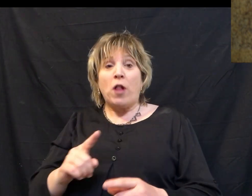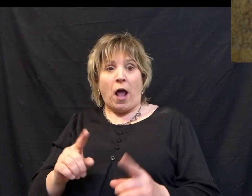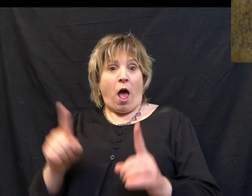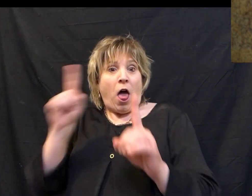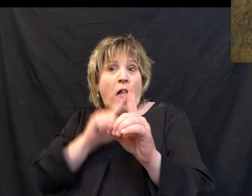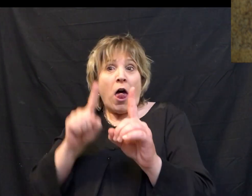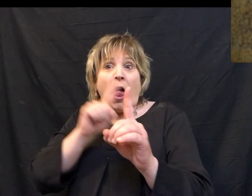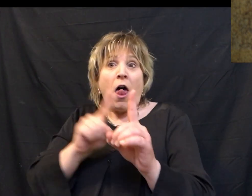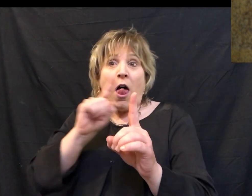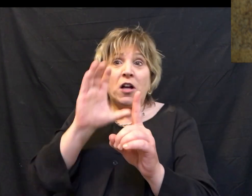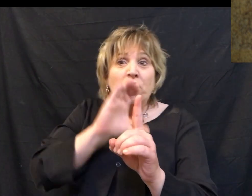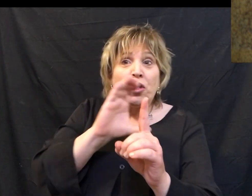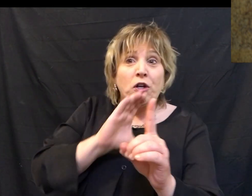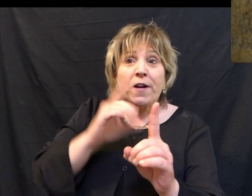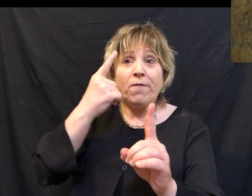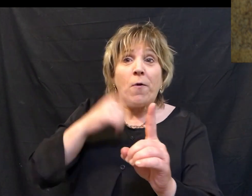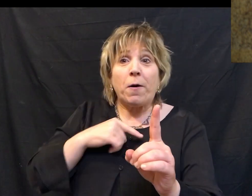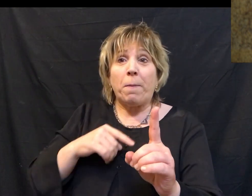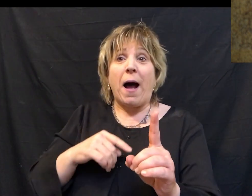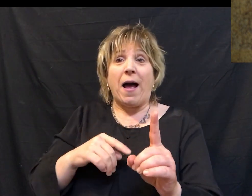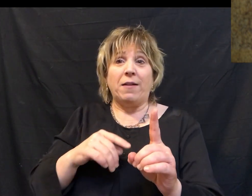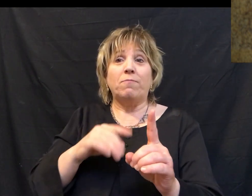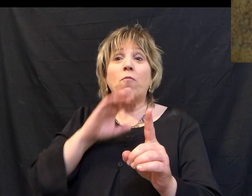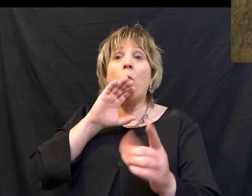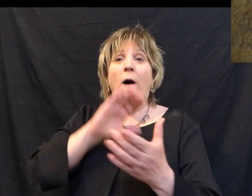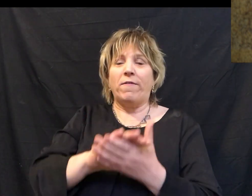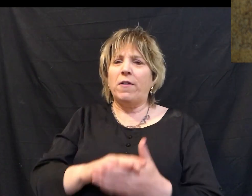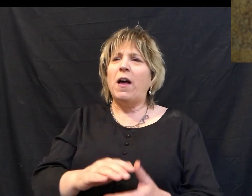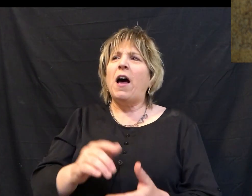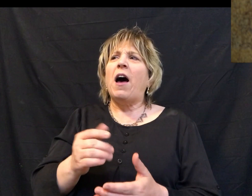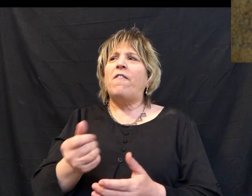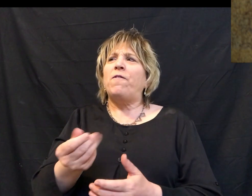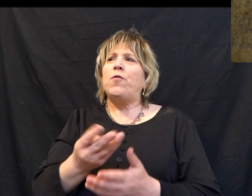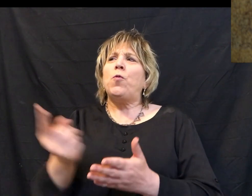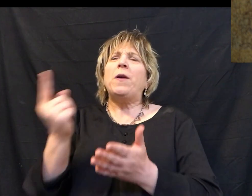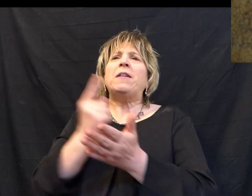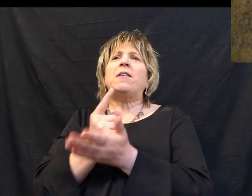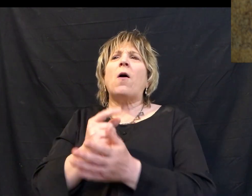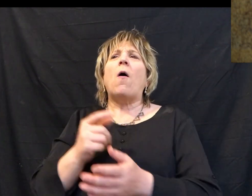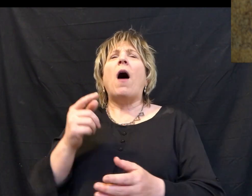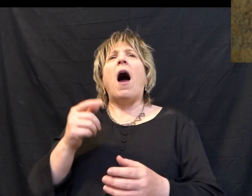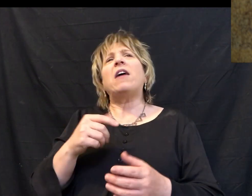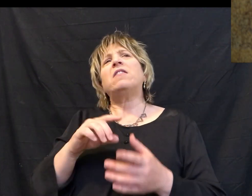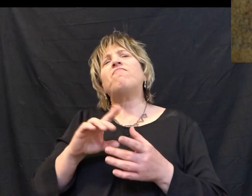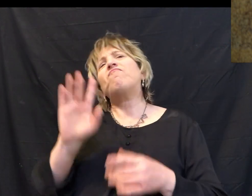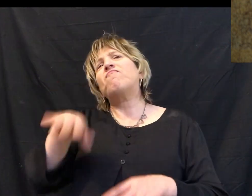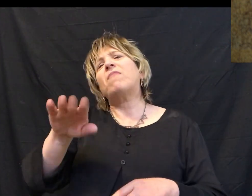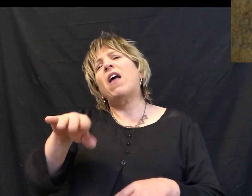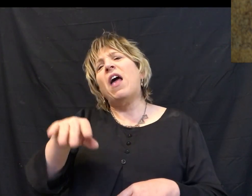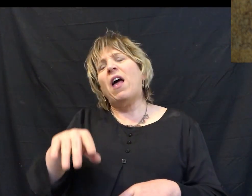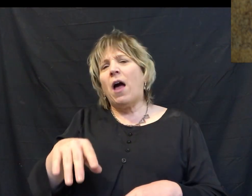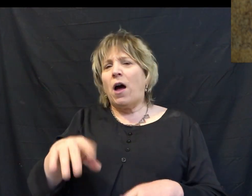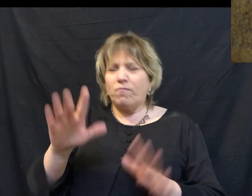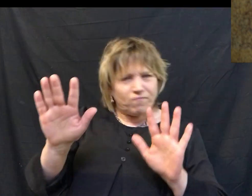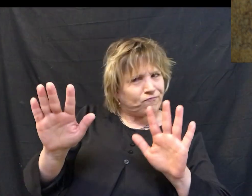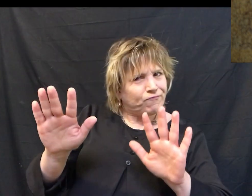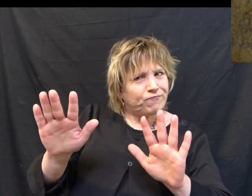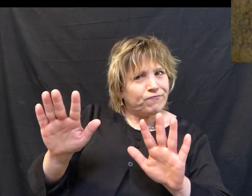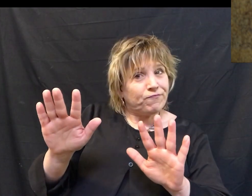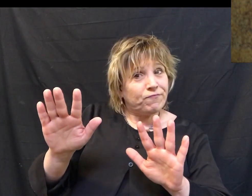pursuing her. And I asked her a few weeks ago, as I was beginning to work on this message, I said, hey, Gwen,